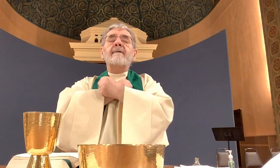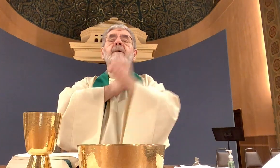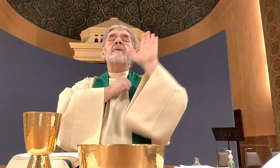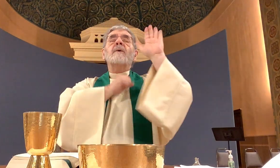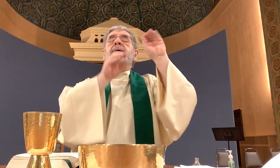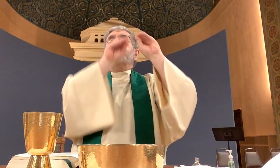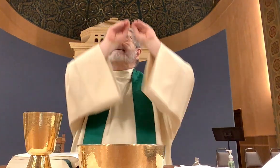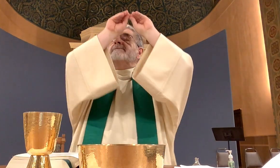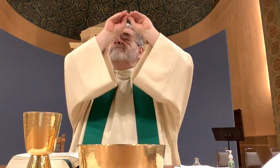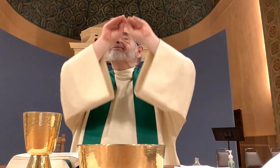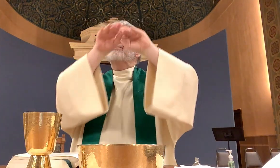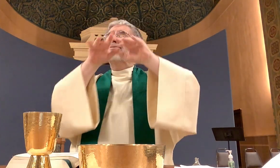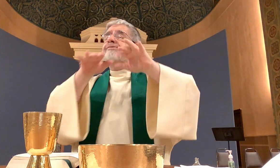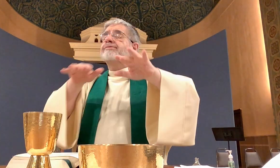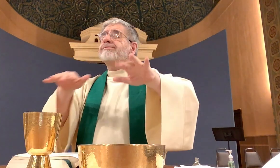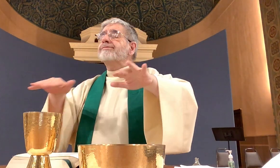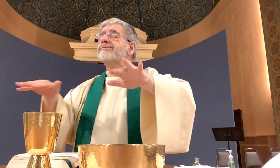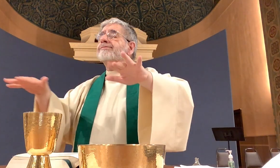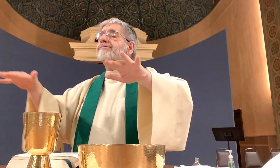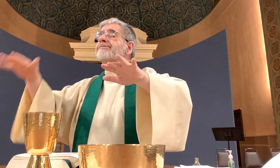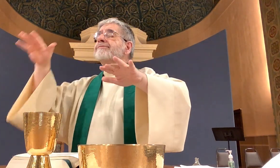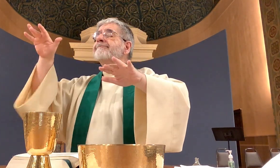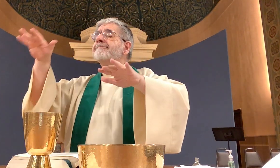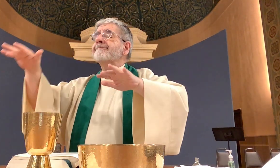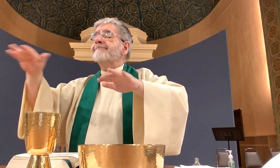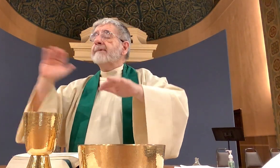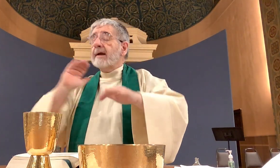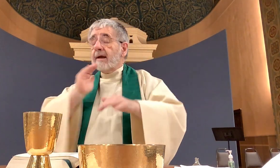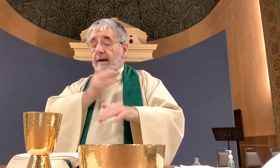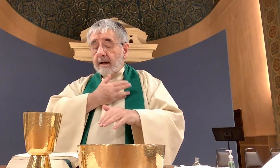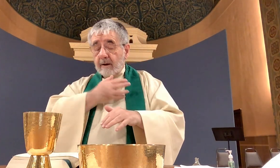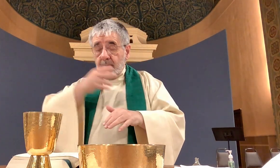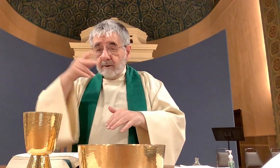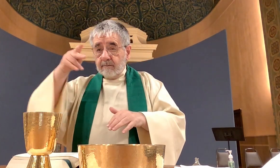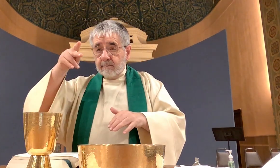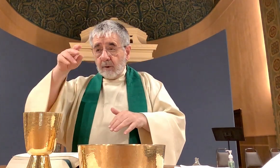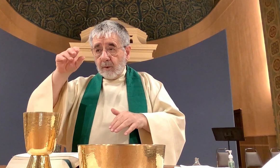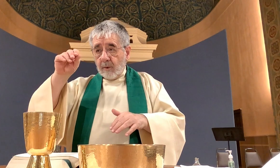charity together with Francis our Pope